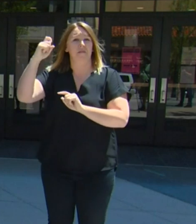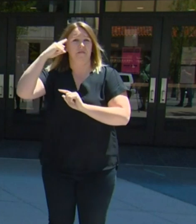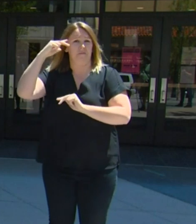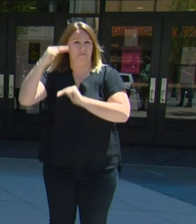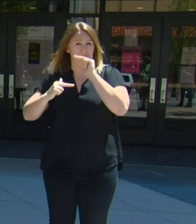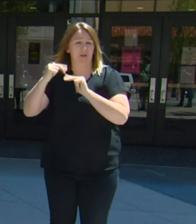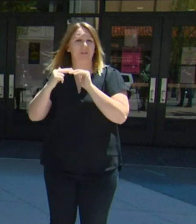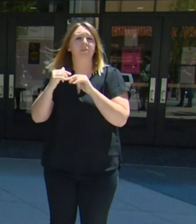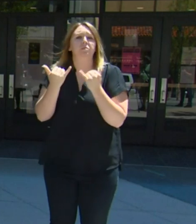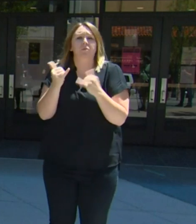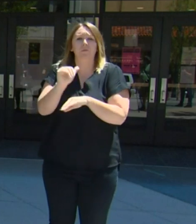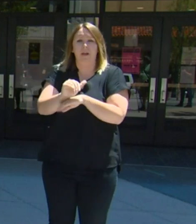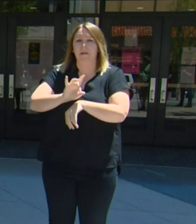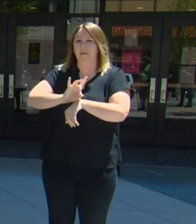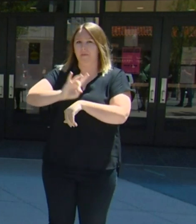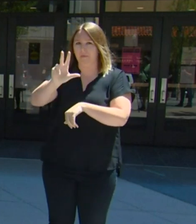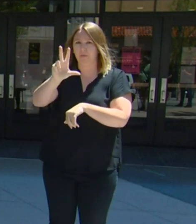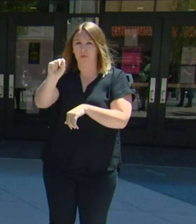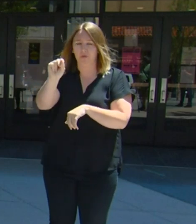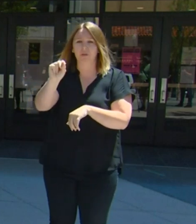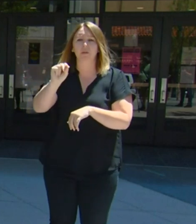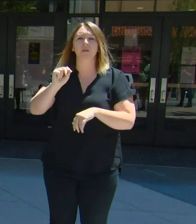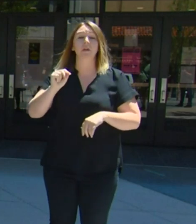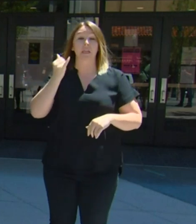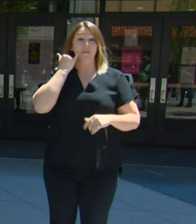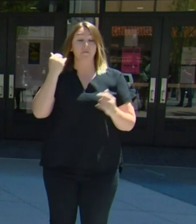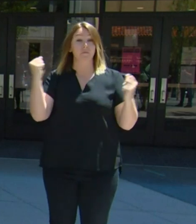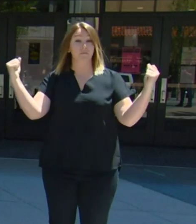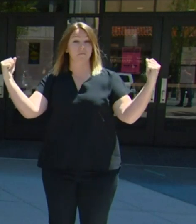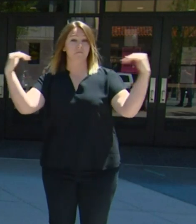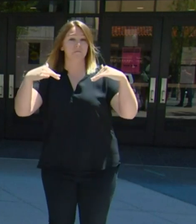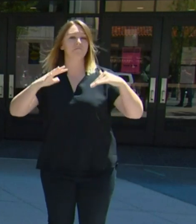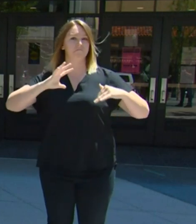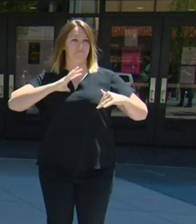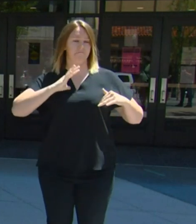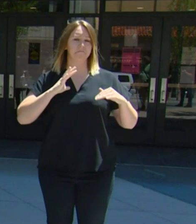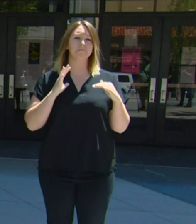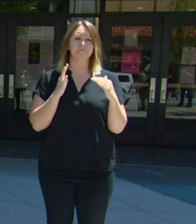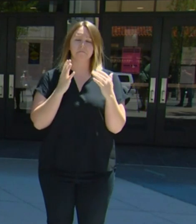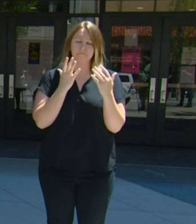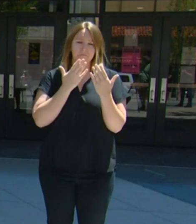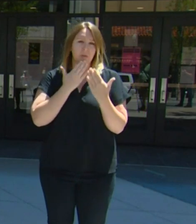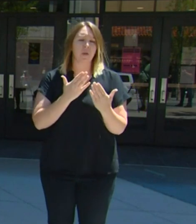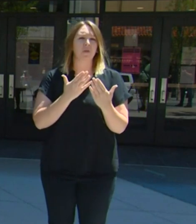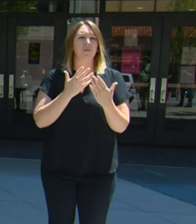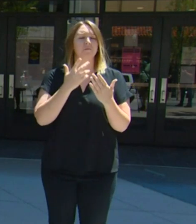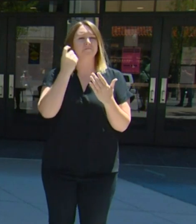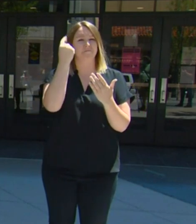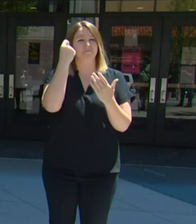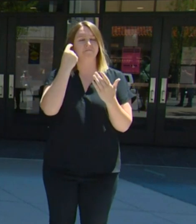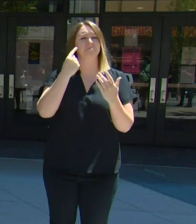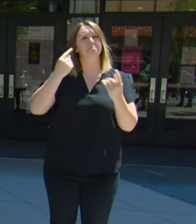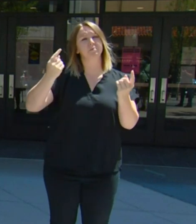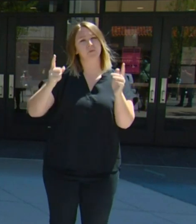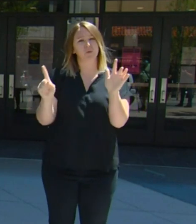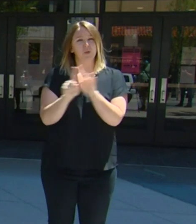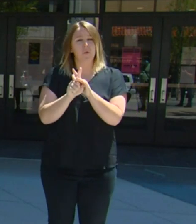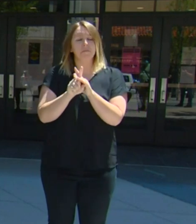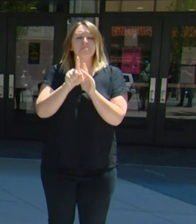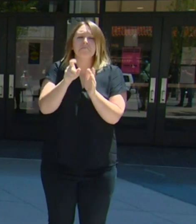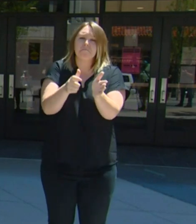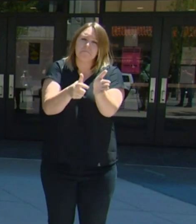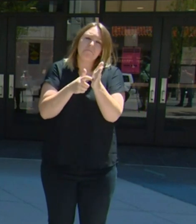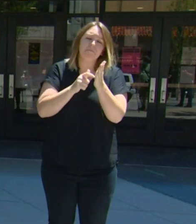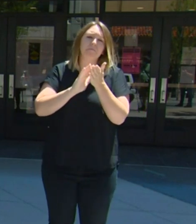at 8 30 p.m that you come in peace to respect and honor those who have lost their lives to